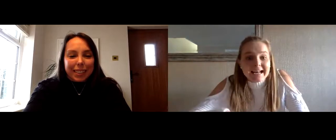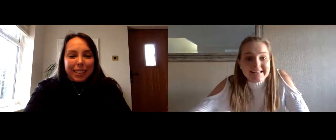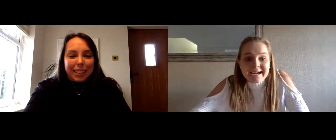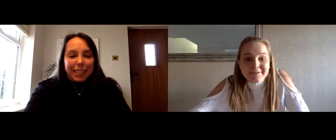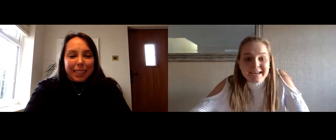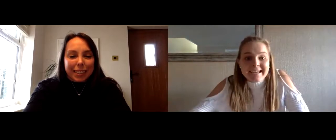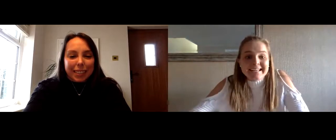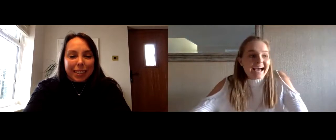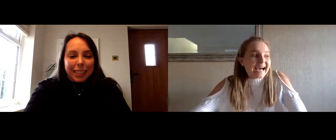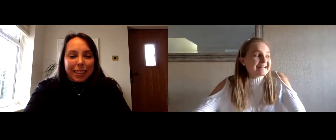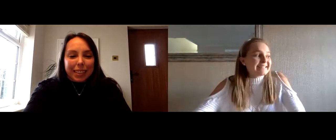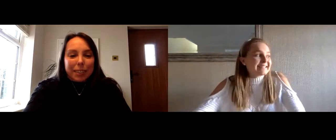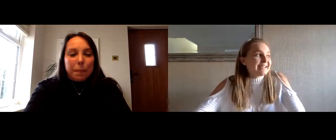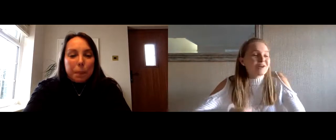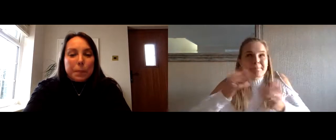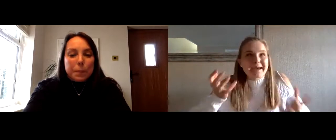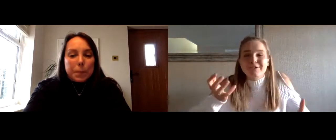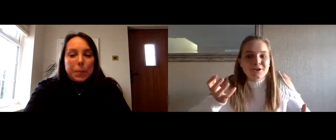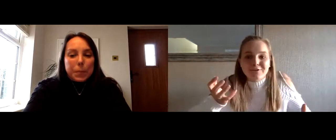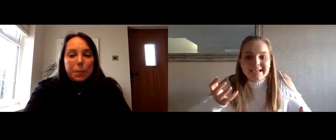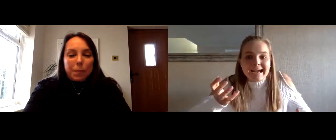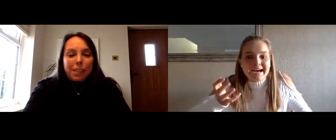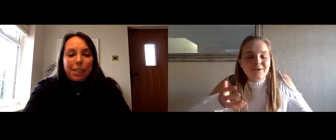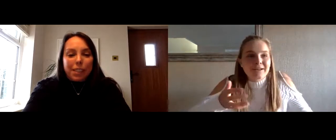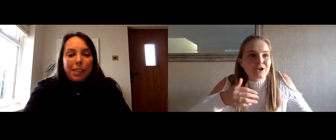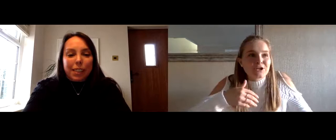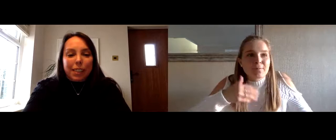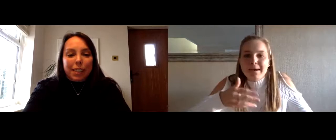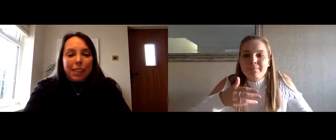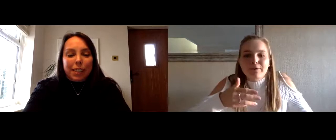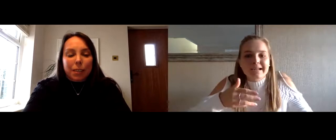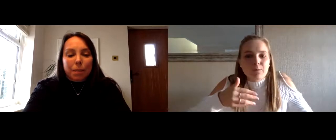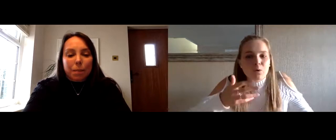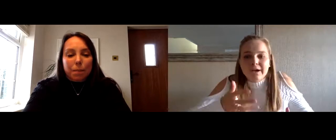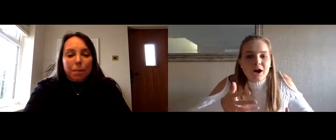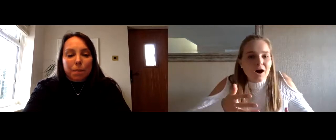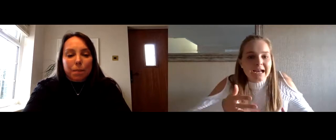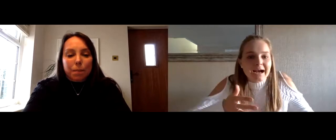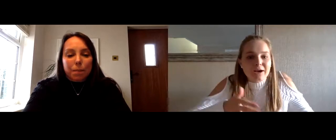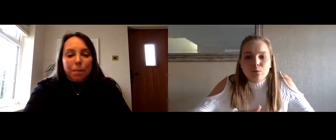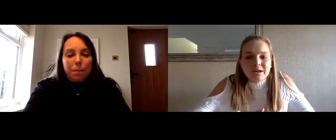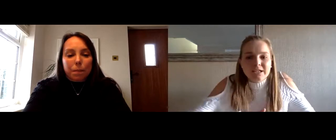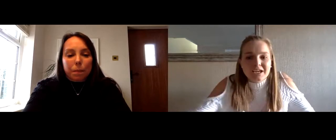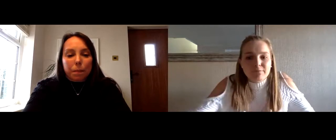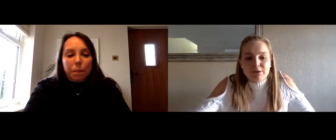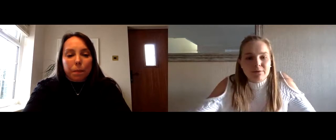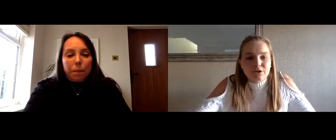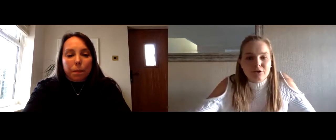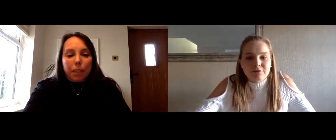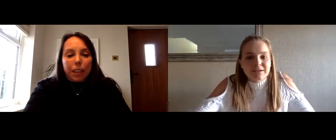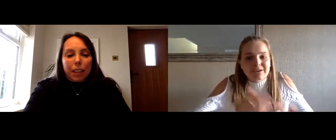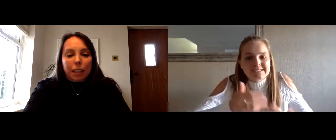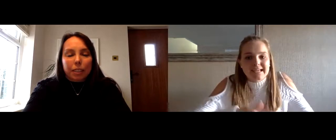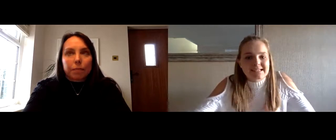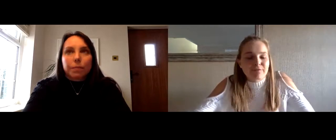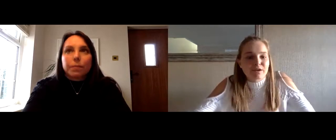becky and ellie downey and looking back on your career now can you pinpoint like one highlight or one achievement throughout